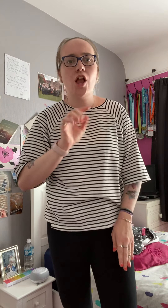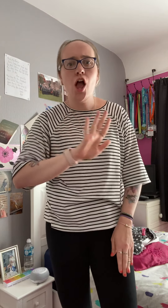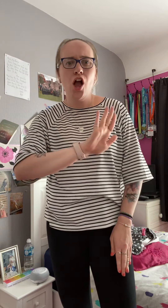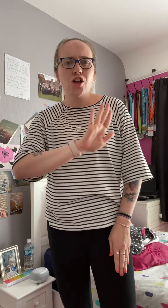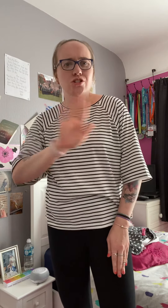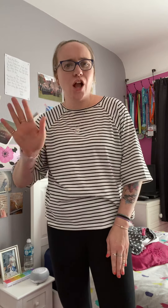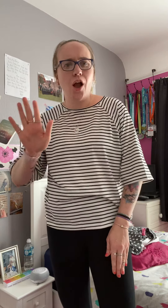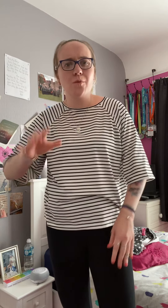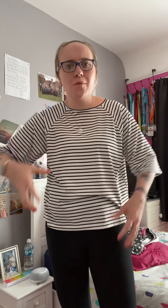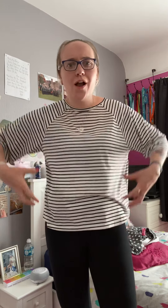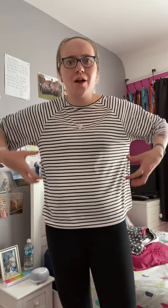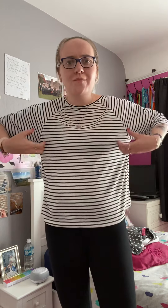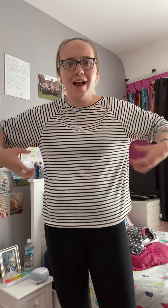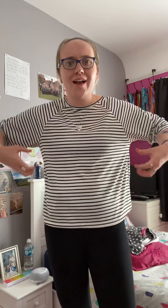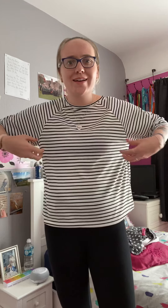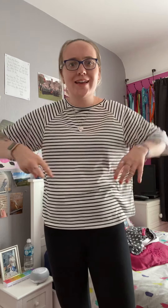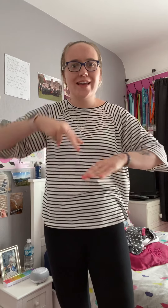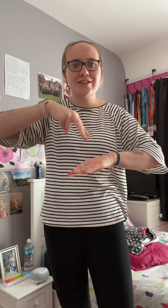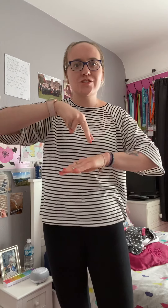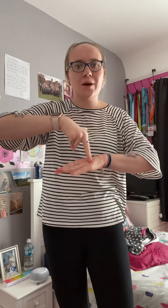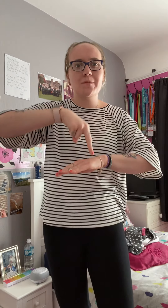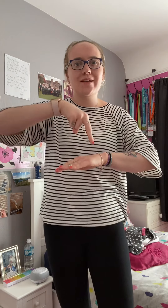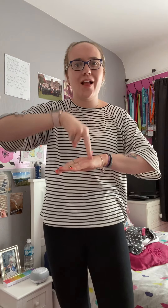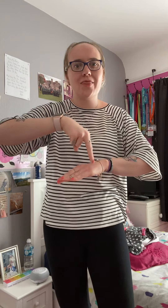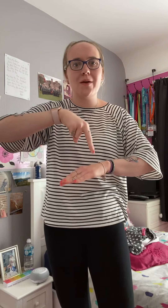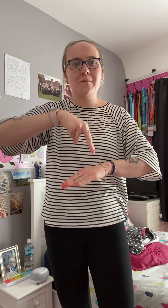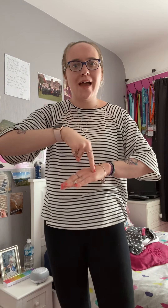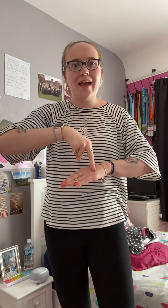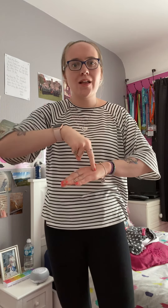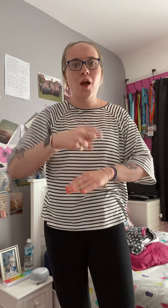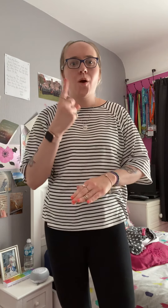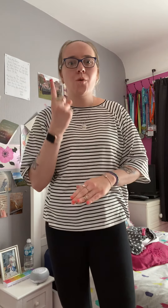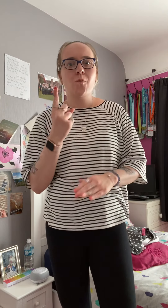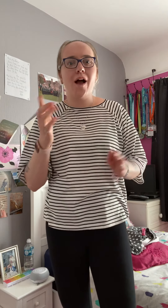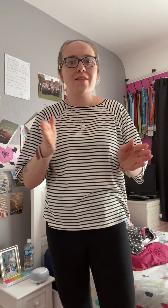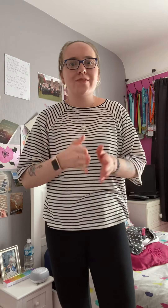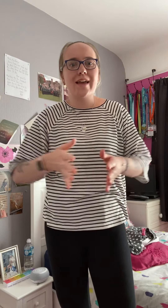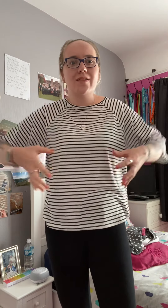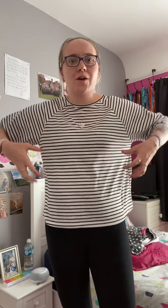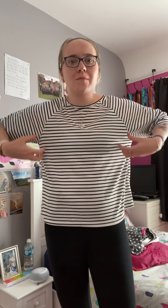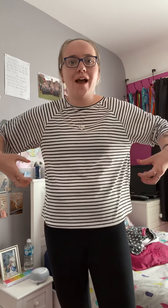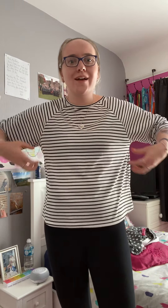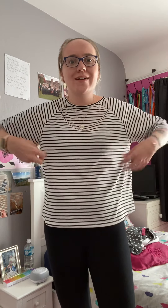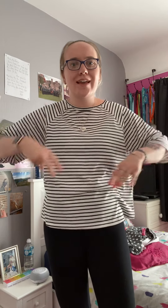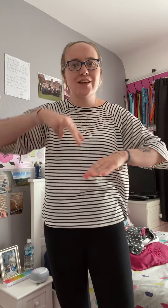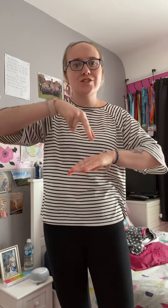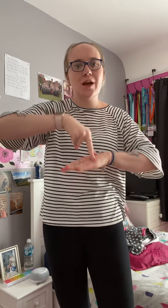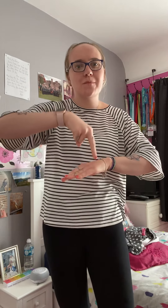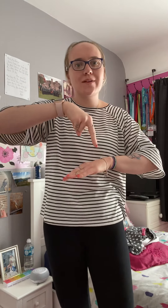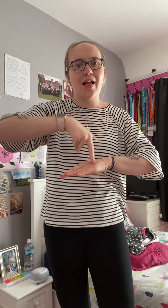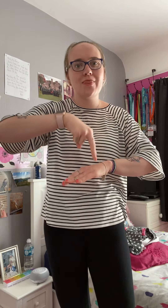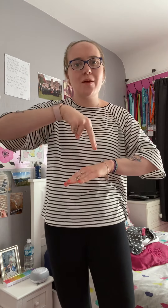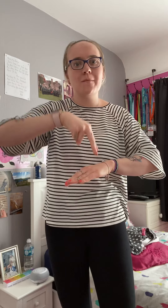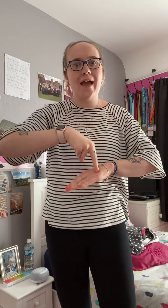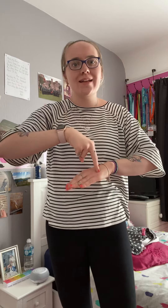No more monkeys jumping on the bed One Little Monkeys jumping on the bed